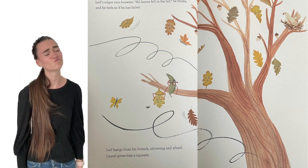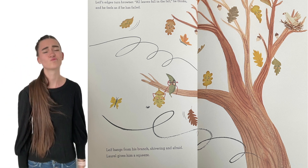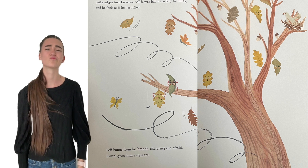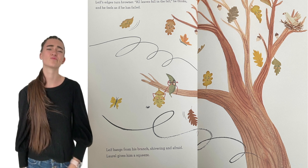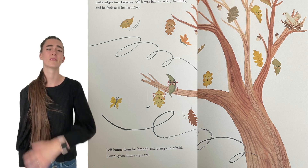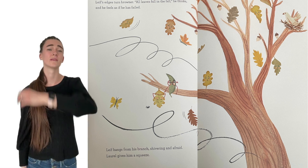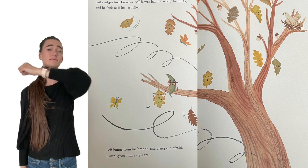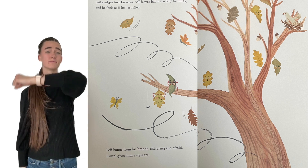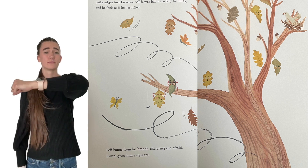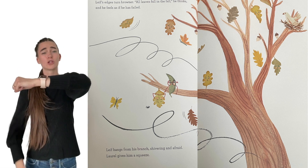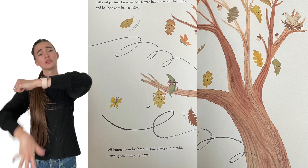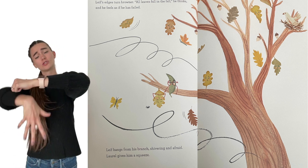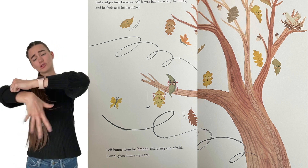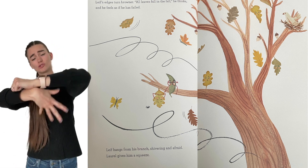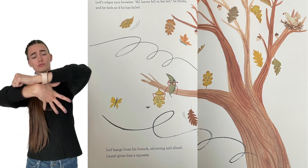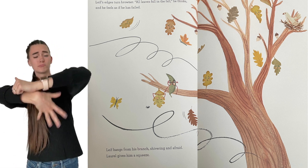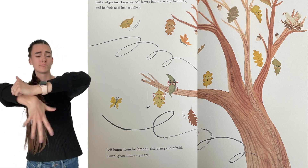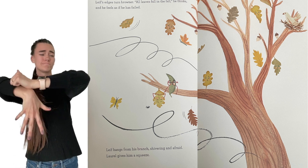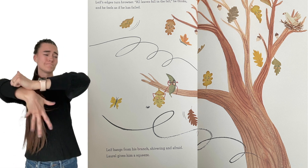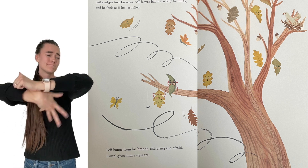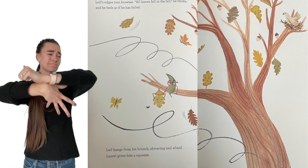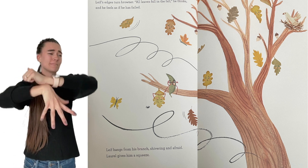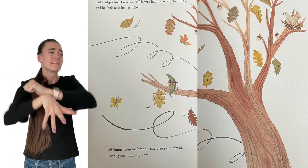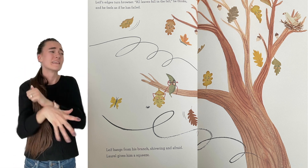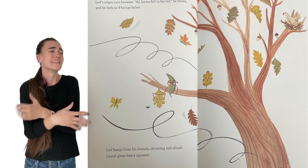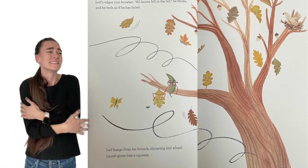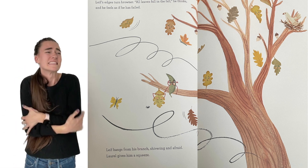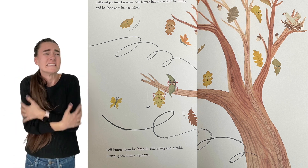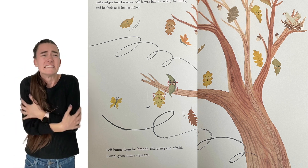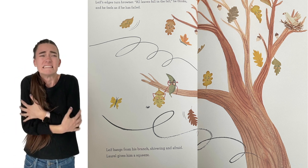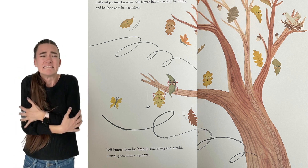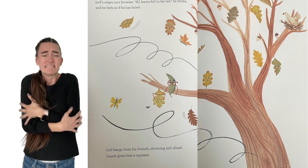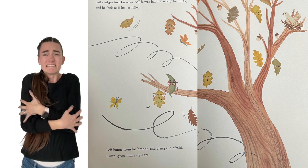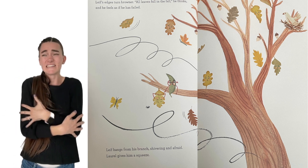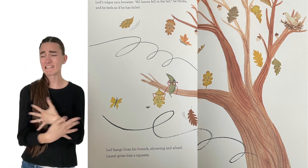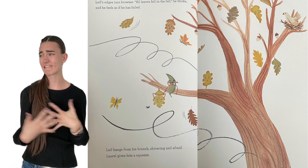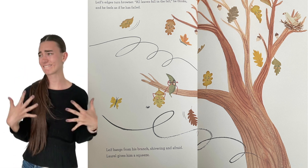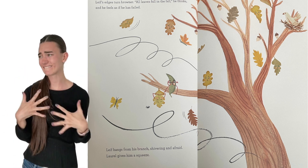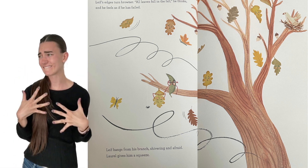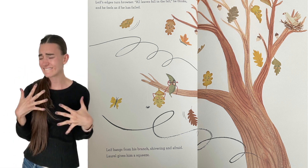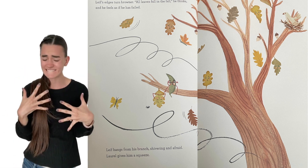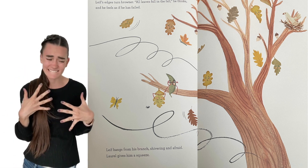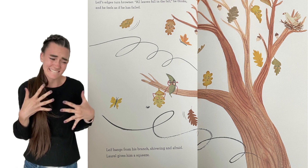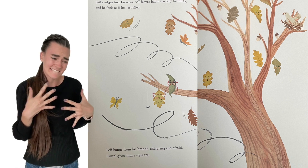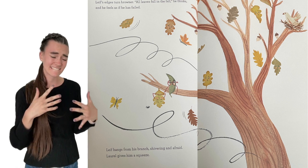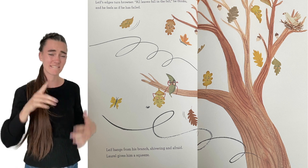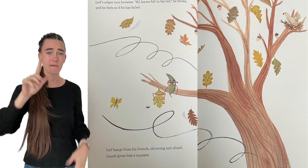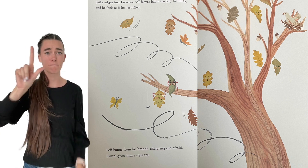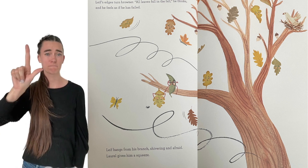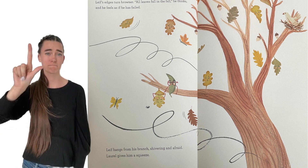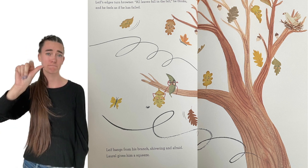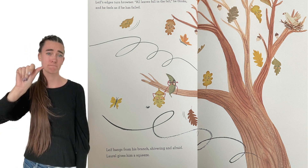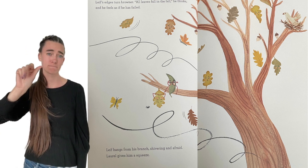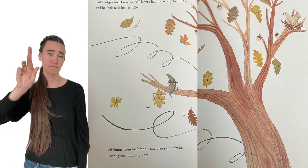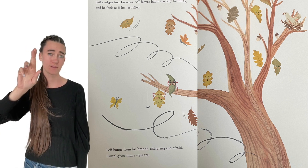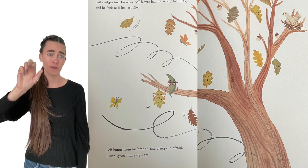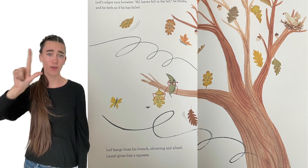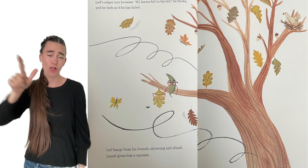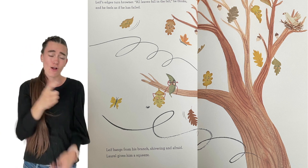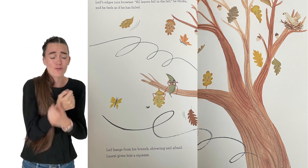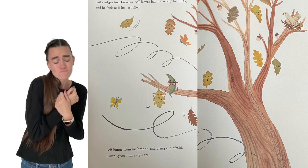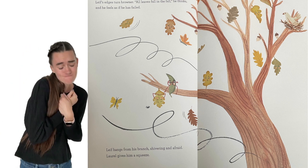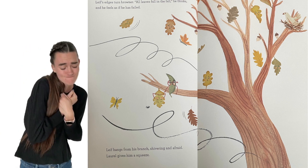Leaf hangs from his branch, shivering and afraid. Laurel gives him a squeeze.